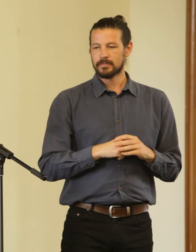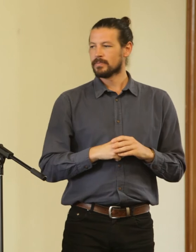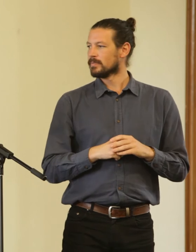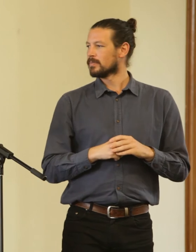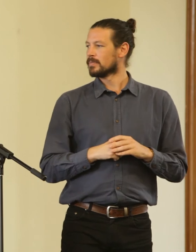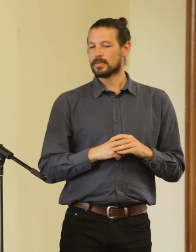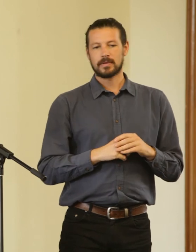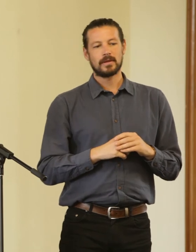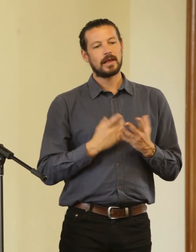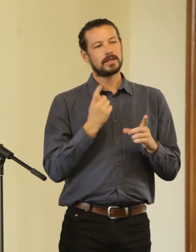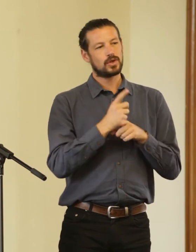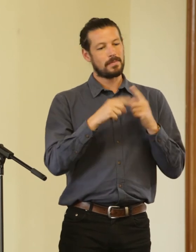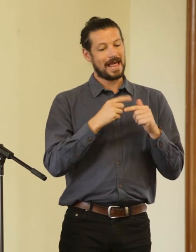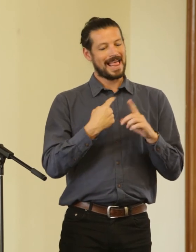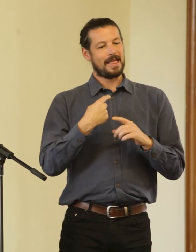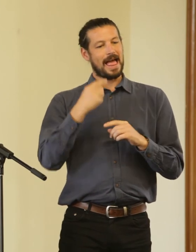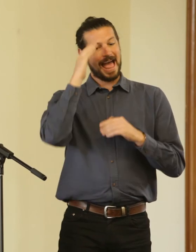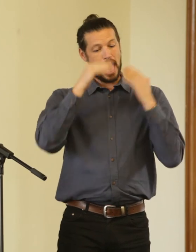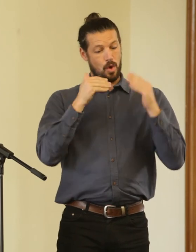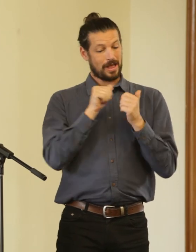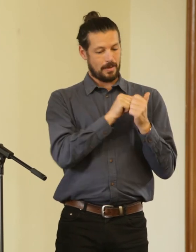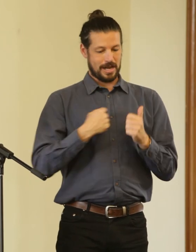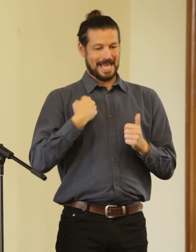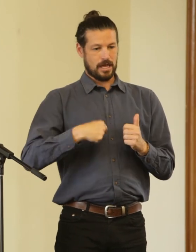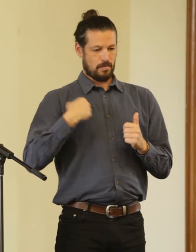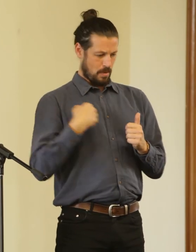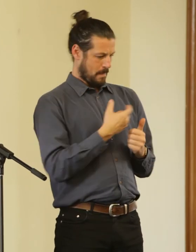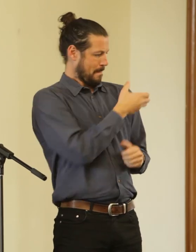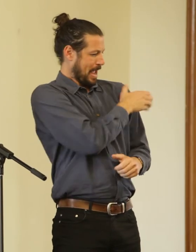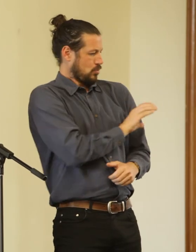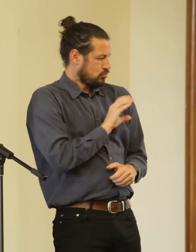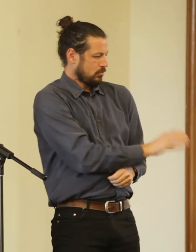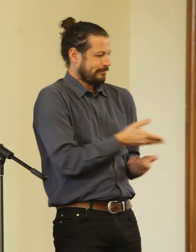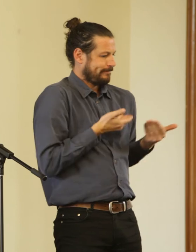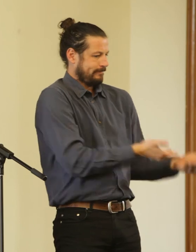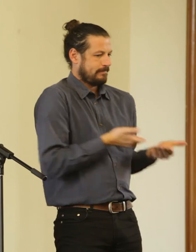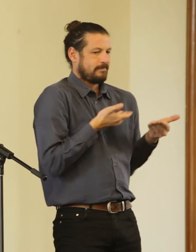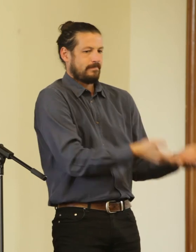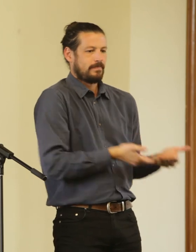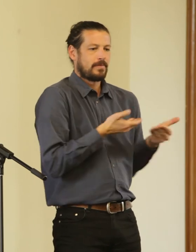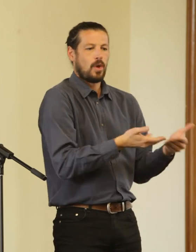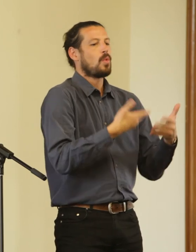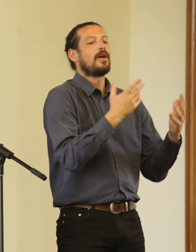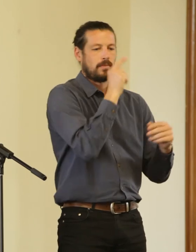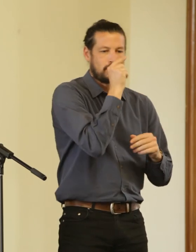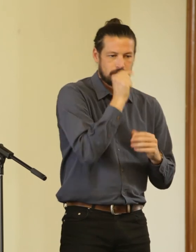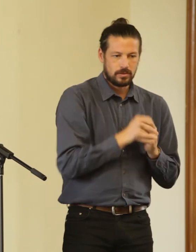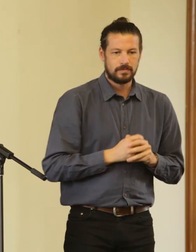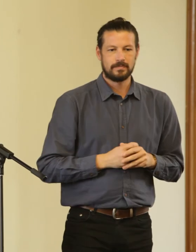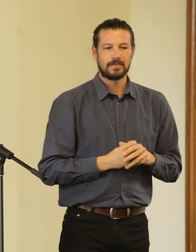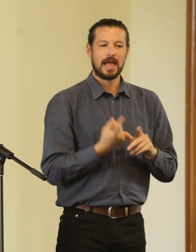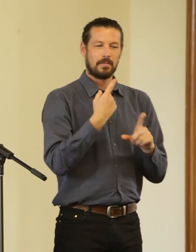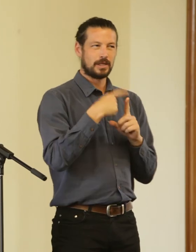commitment from an adult collaborator to seed power where possible, and to resist the expert-amateur